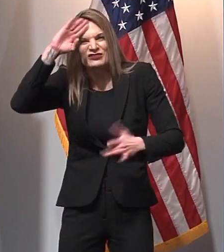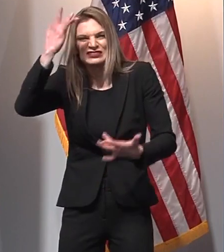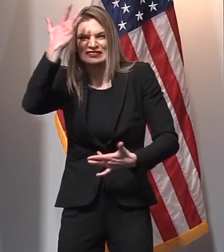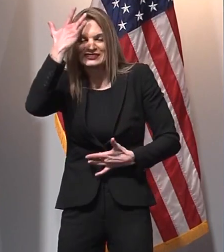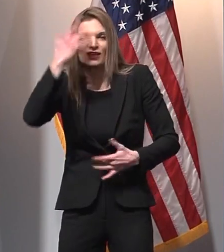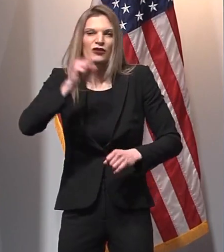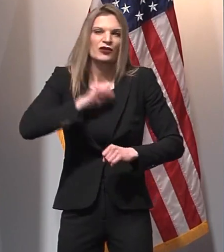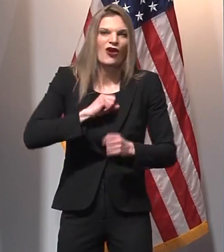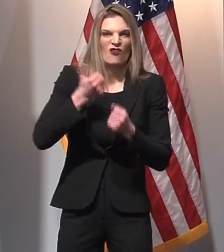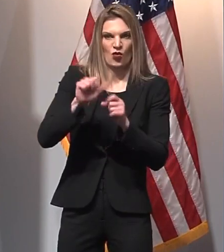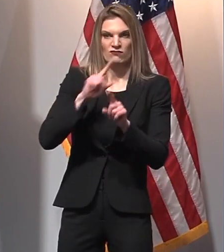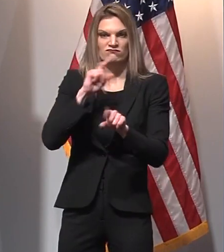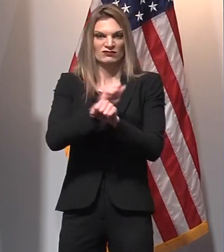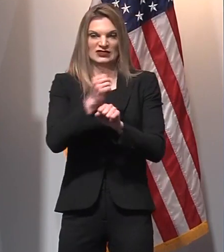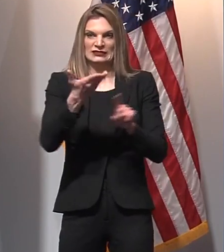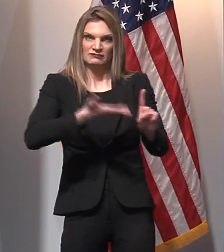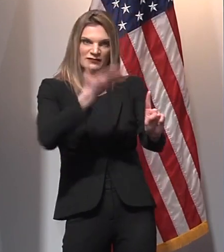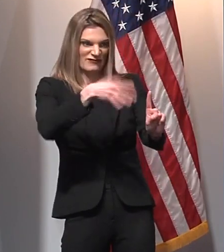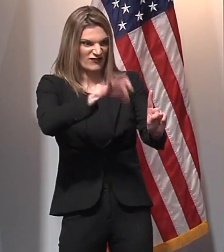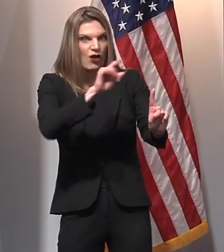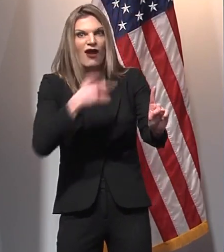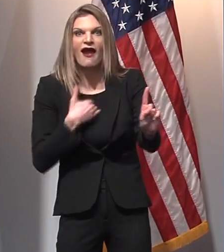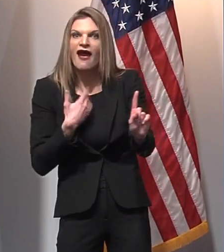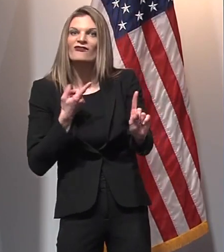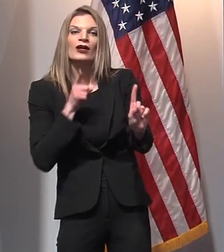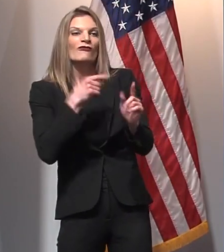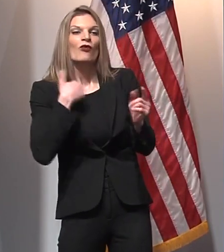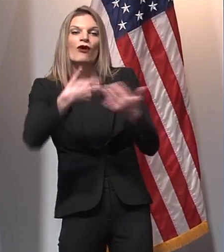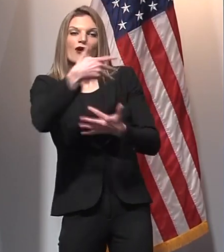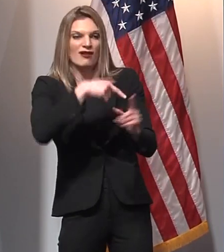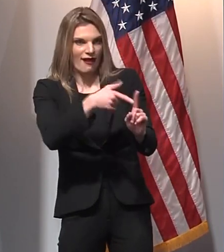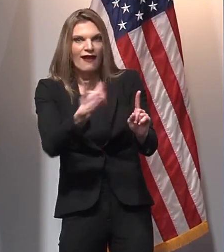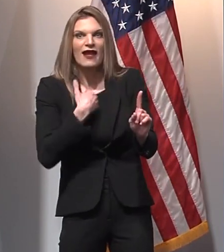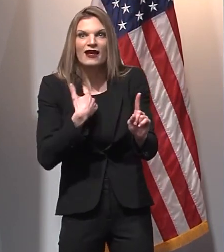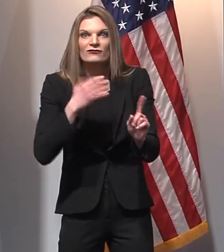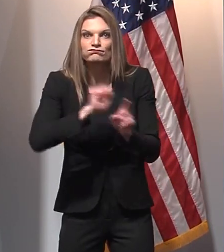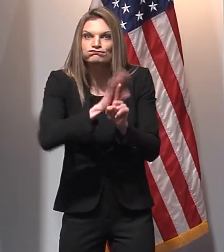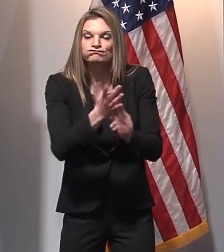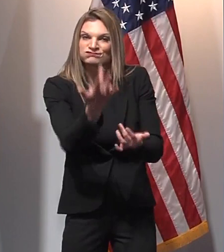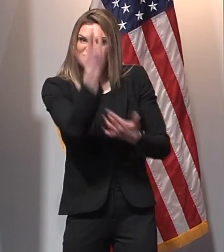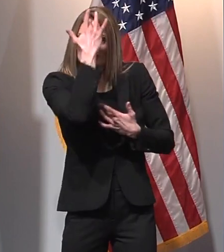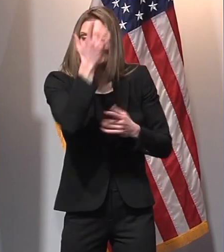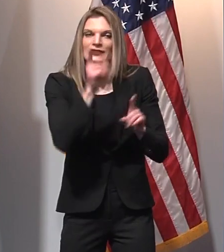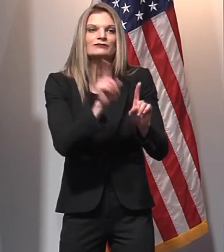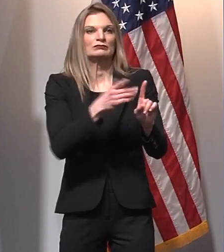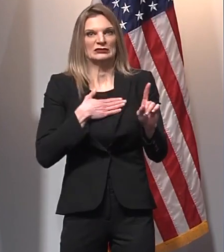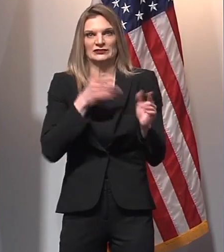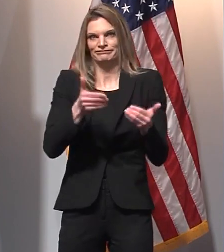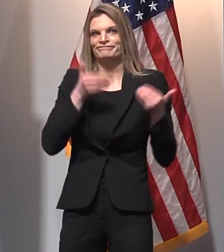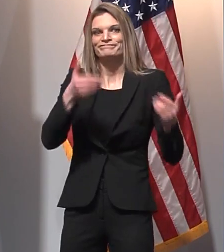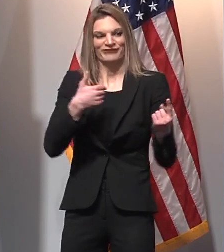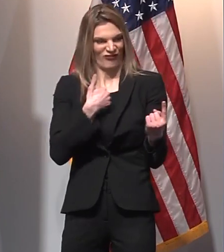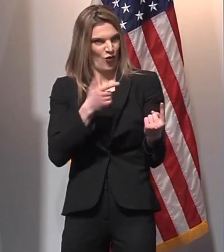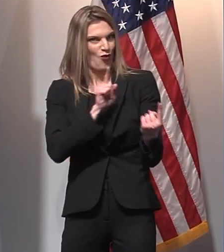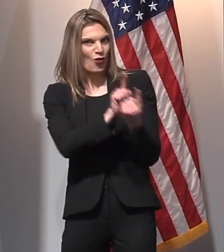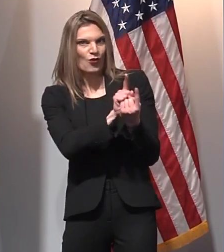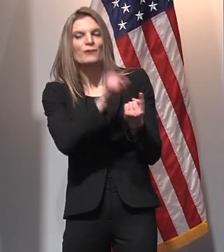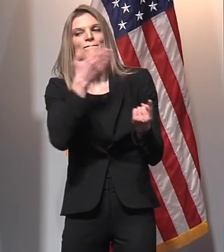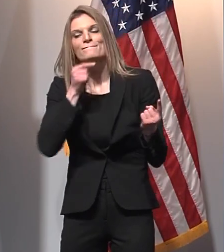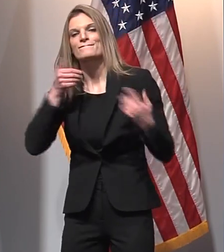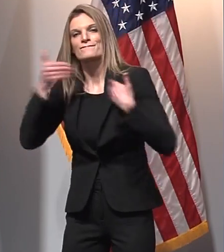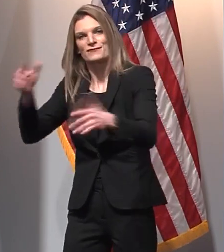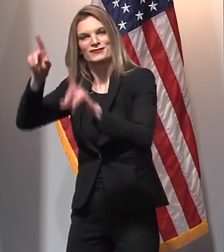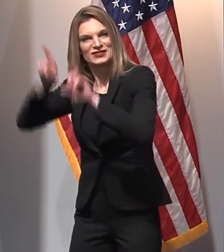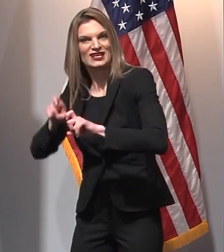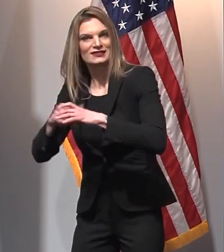or if you've recently traveled from an area that has a known variant of this virus spreading, please do get a test. I was